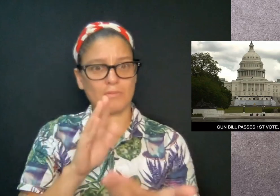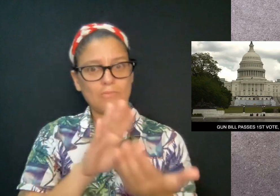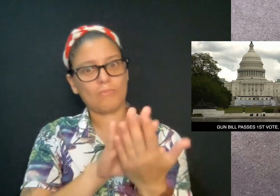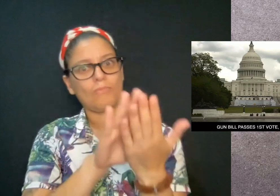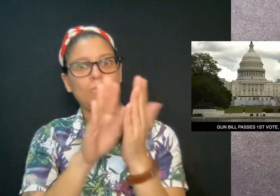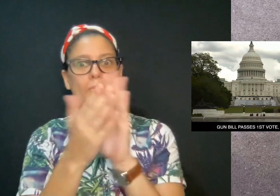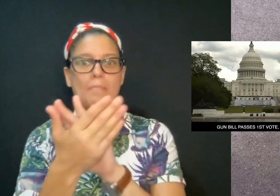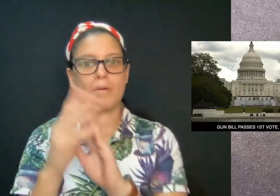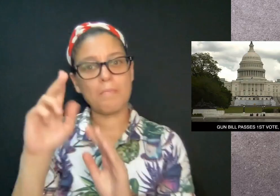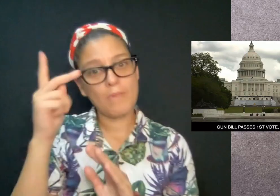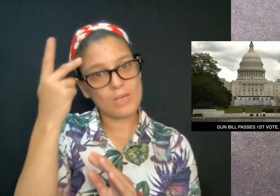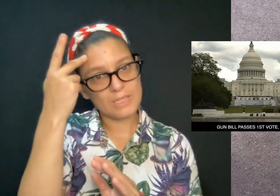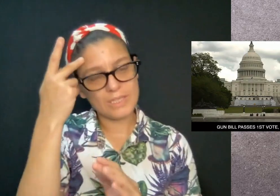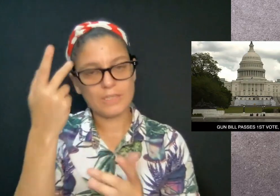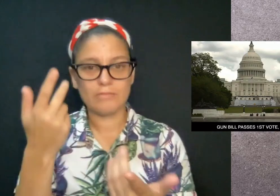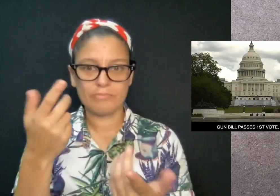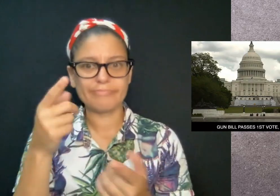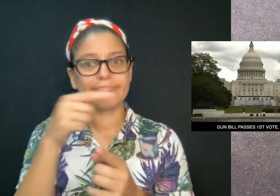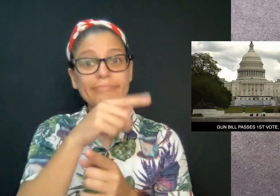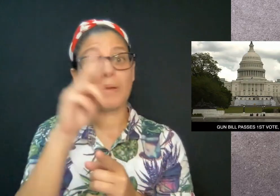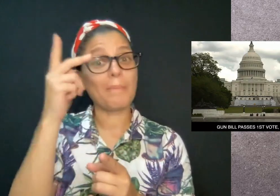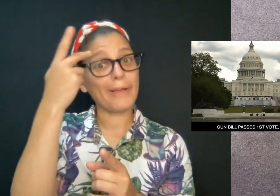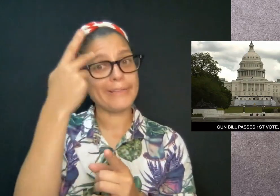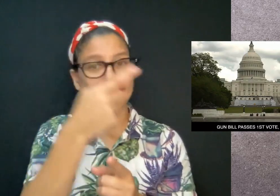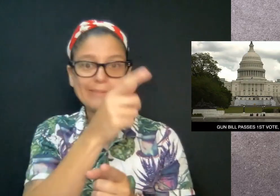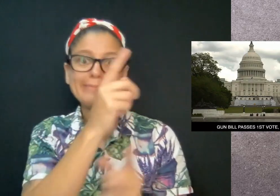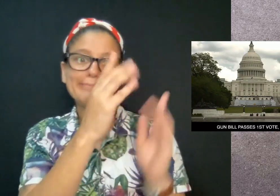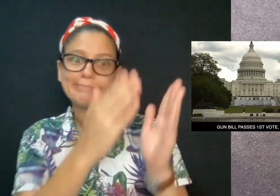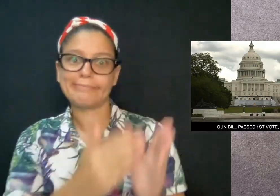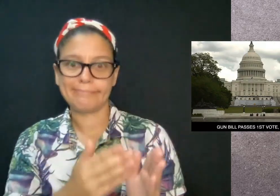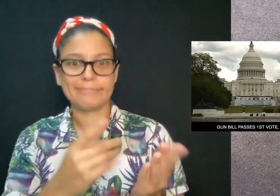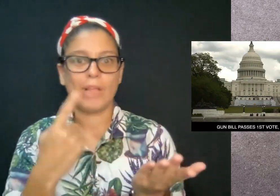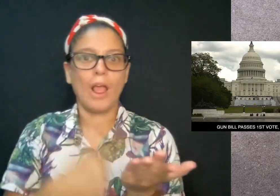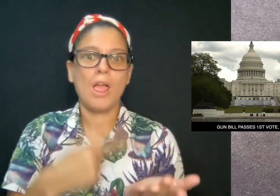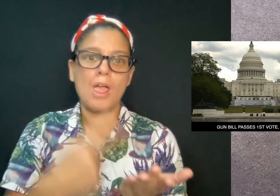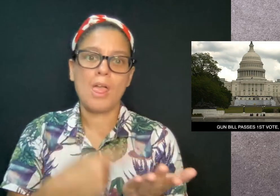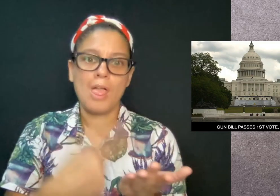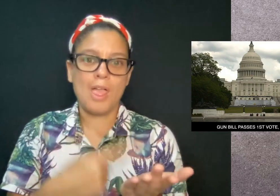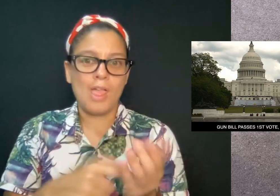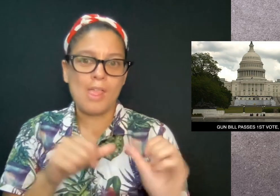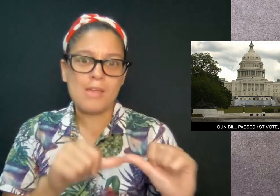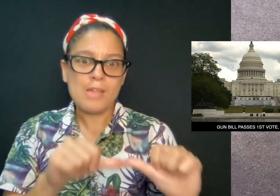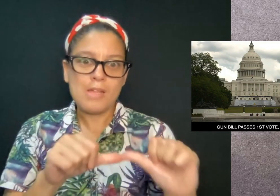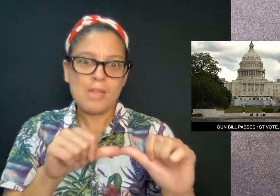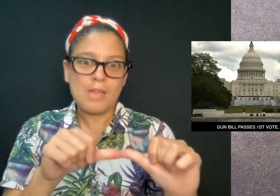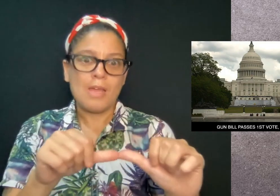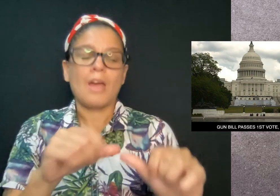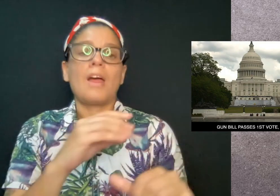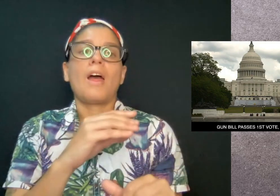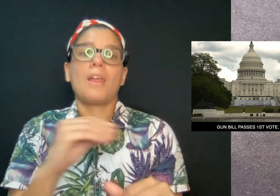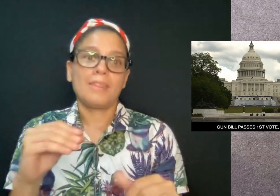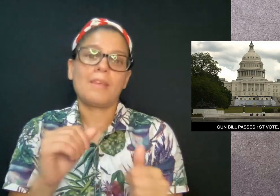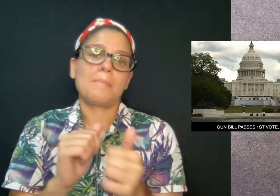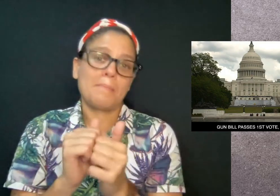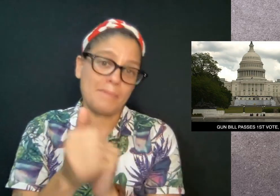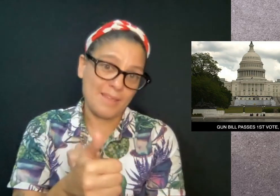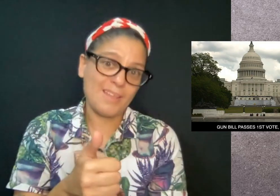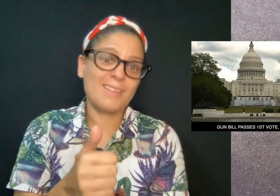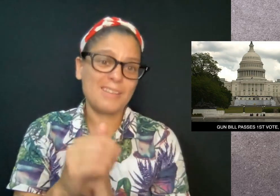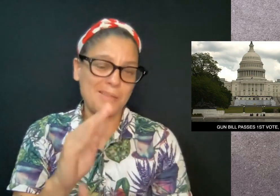That's enough Republicans to help Senate Democrats overcome a filibuster and